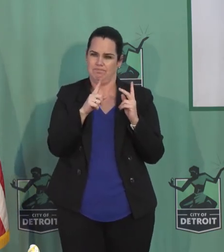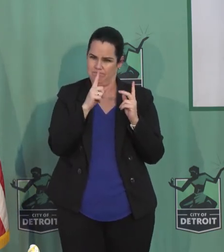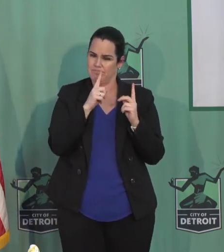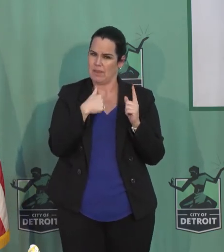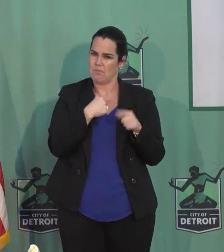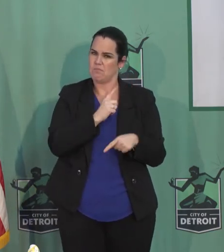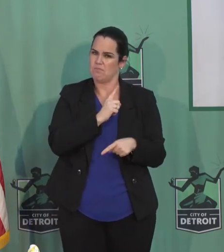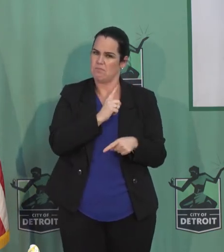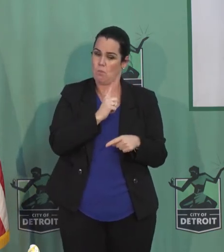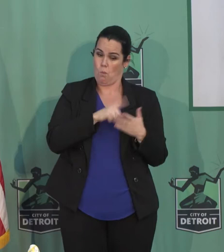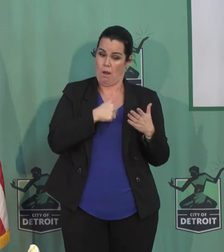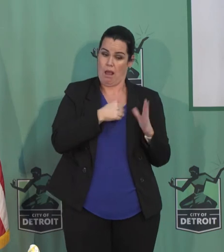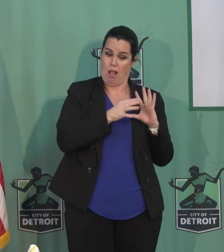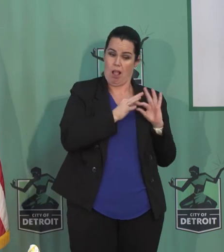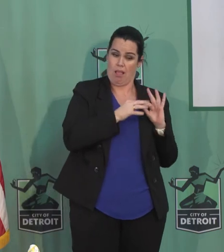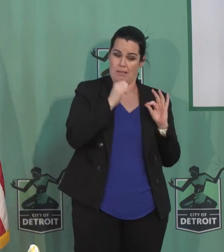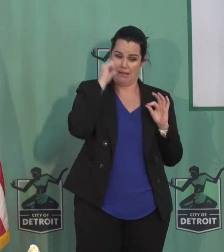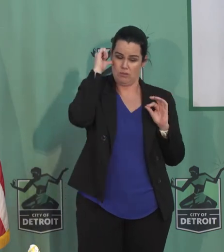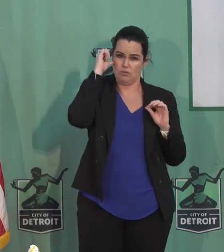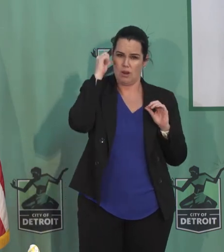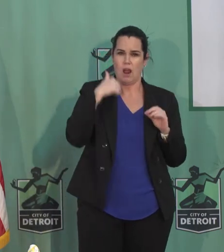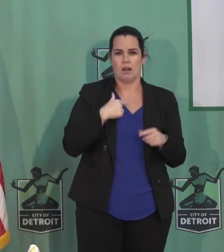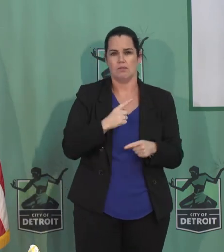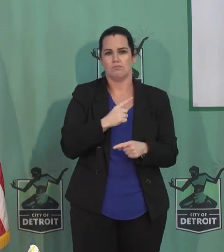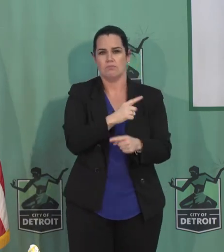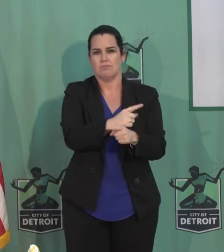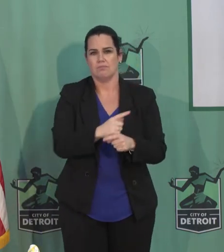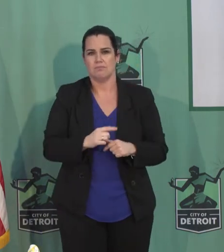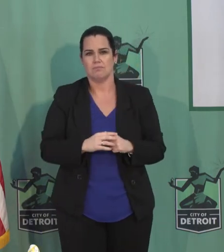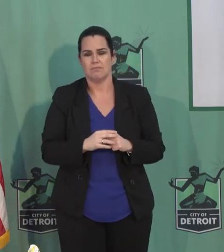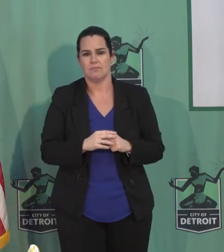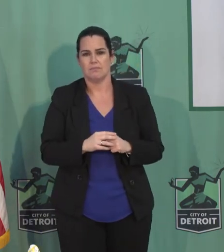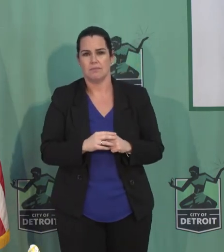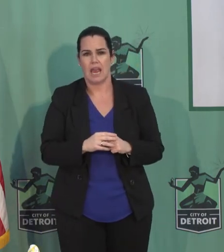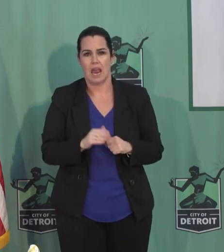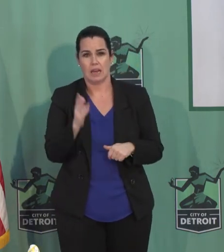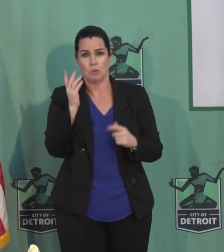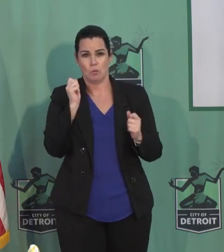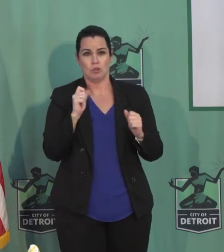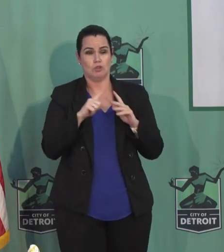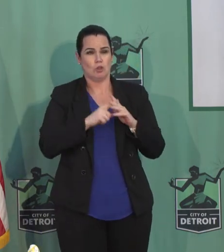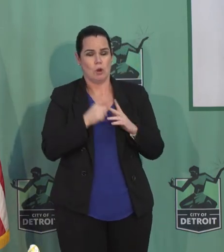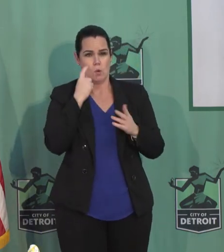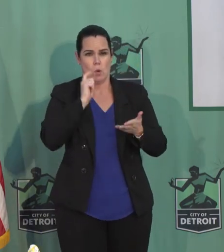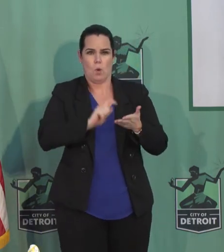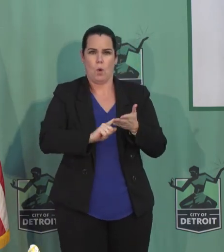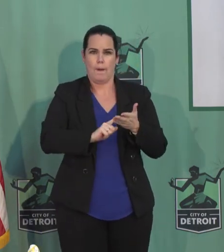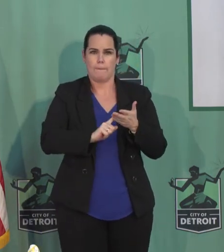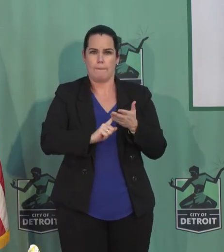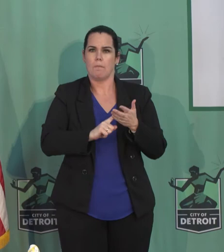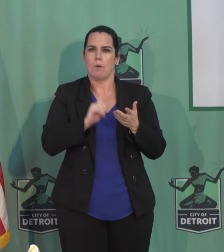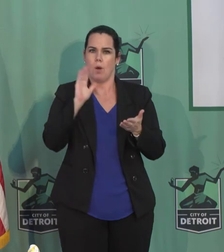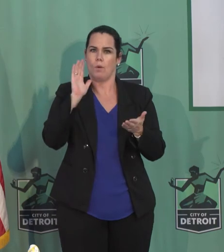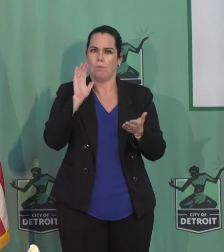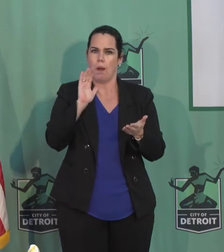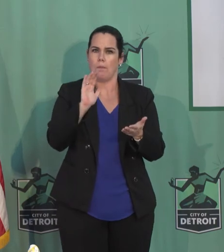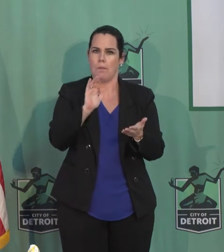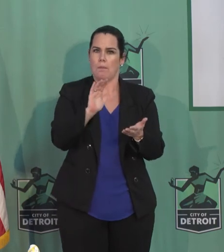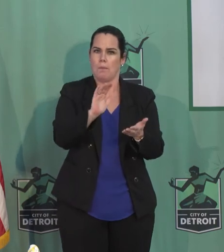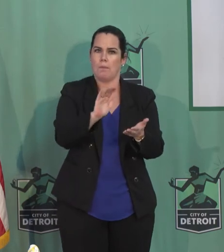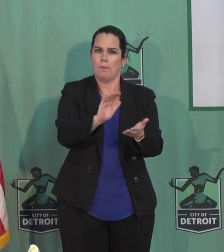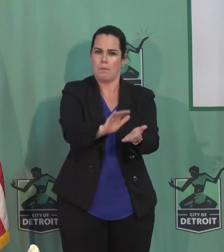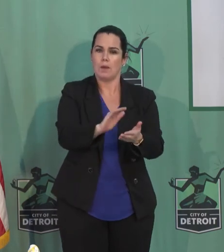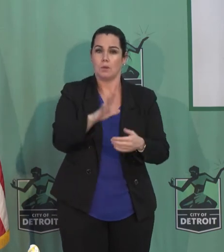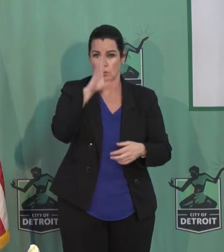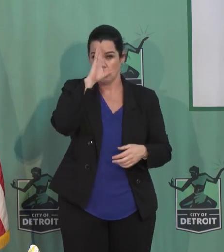seeing the beginning of a glimmer of light. And so those who are tracking the number know that on